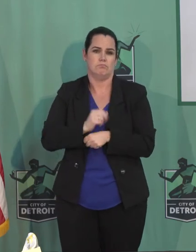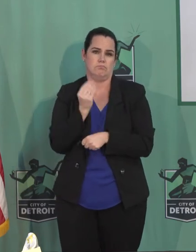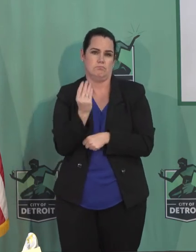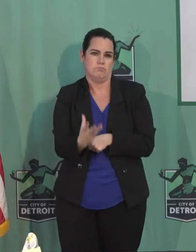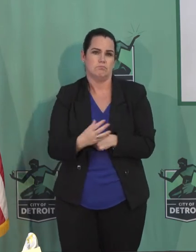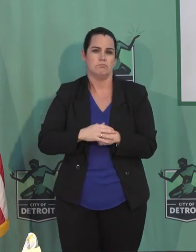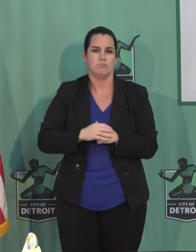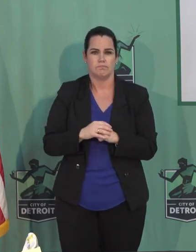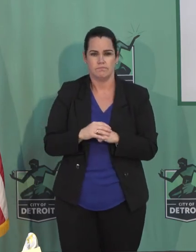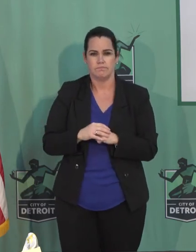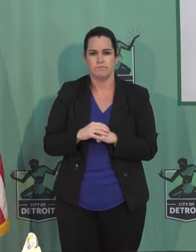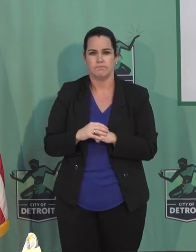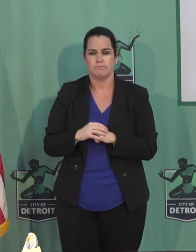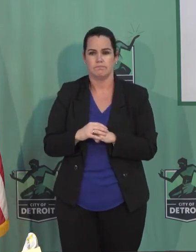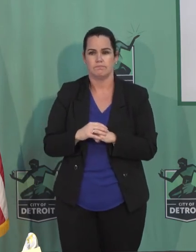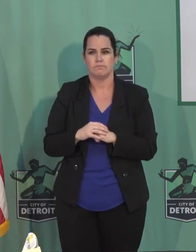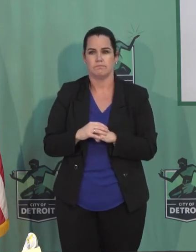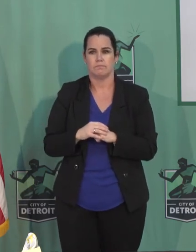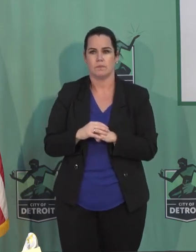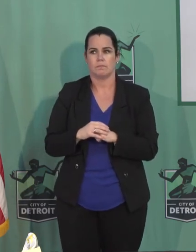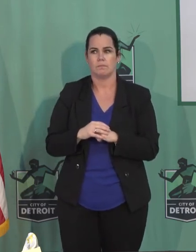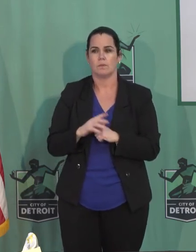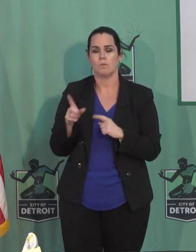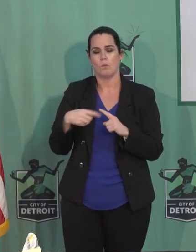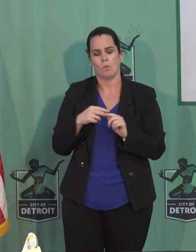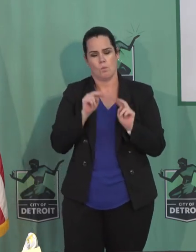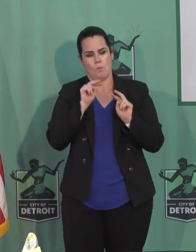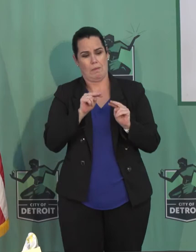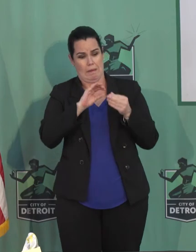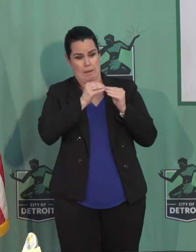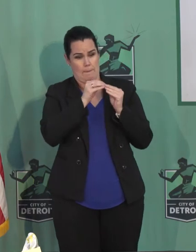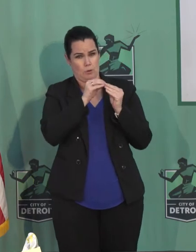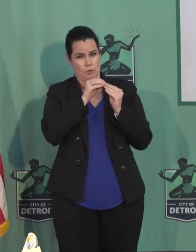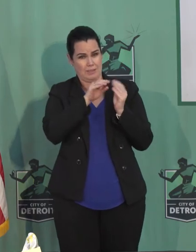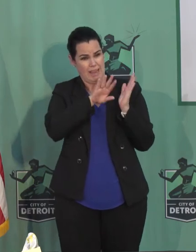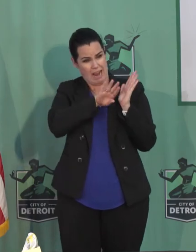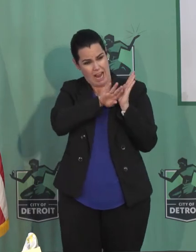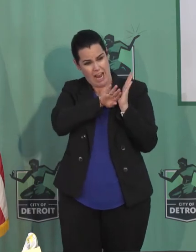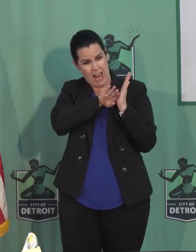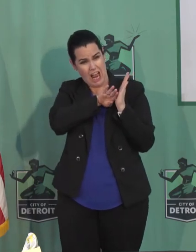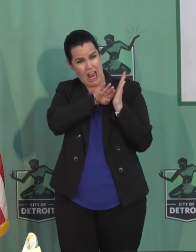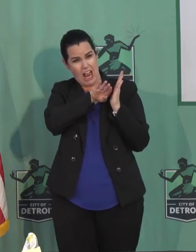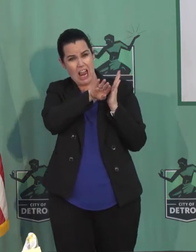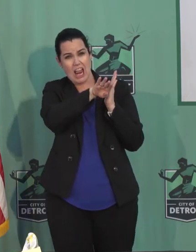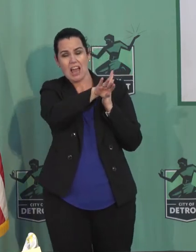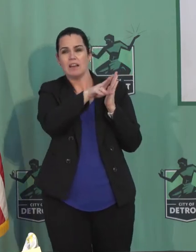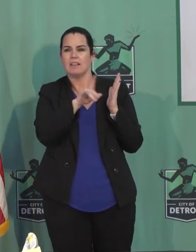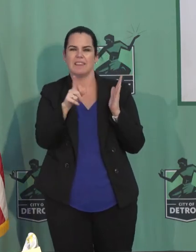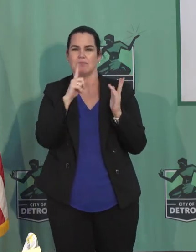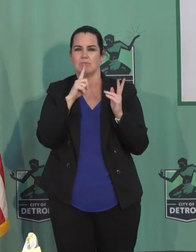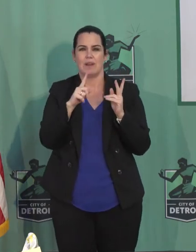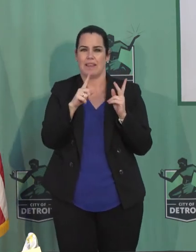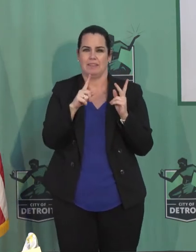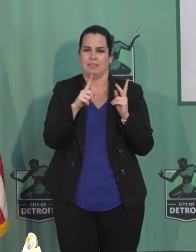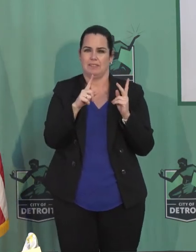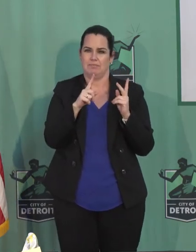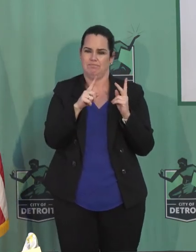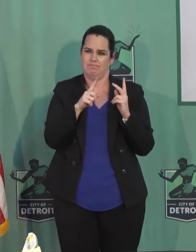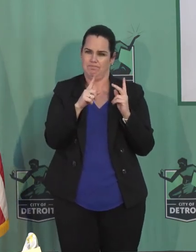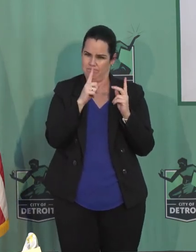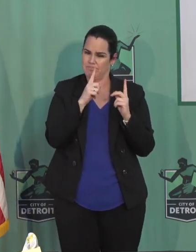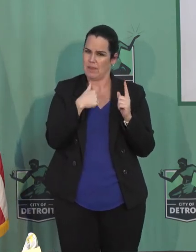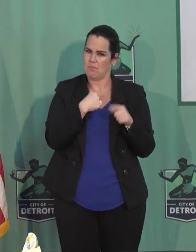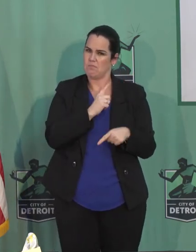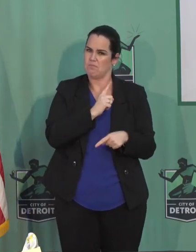the trend lines, this reinforces what I said yesterday. We're